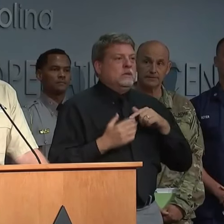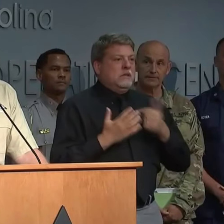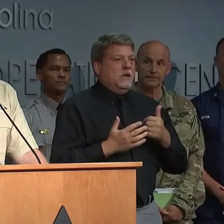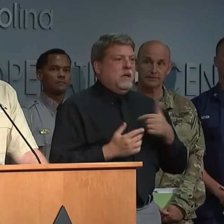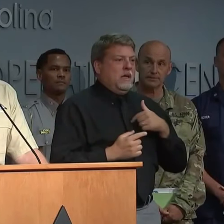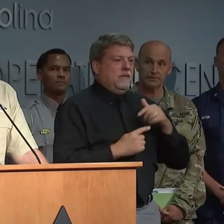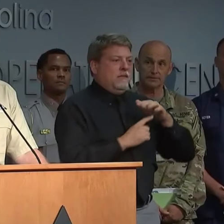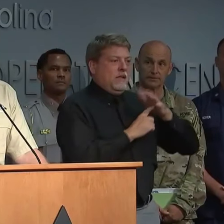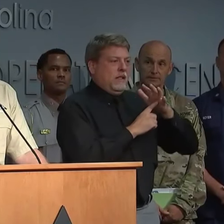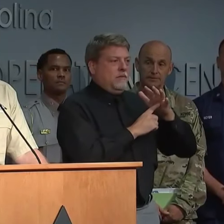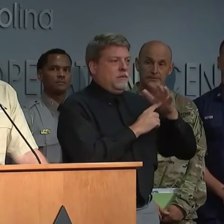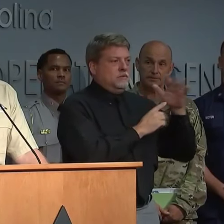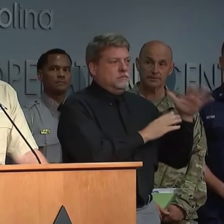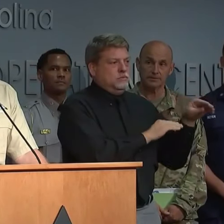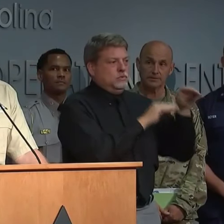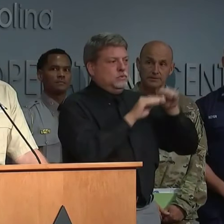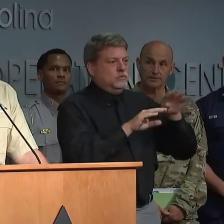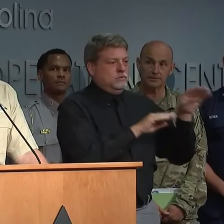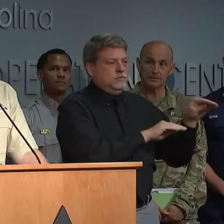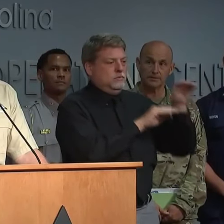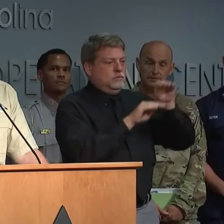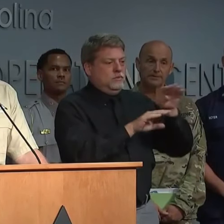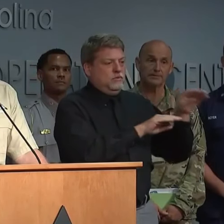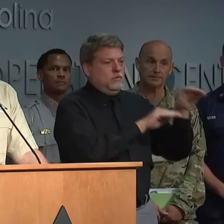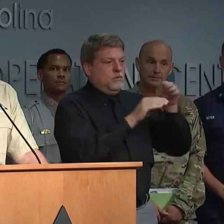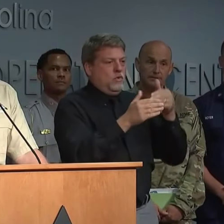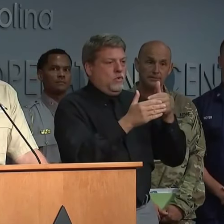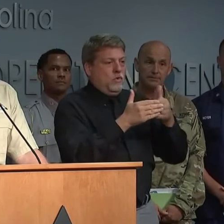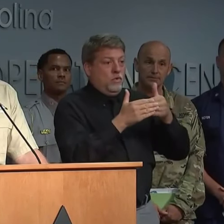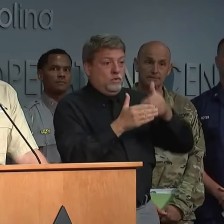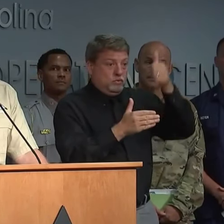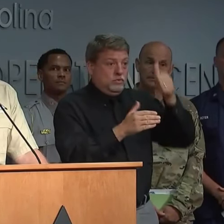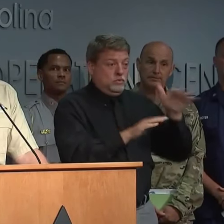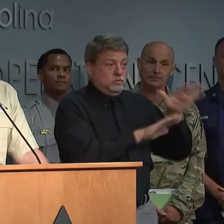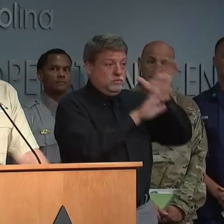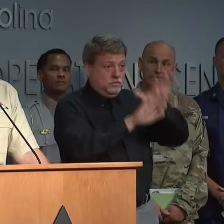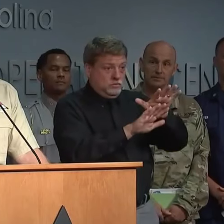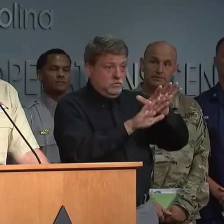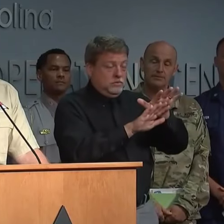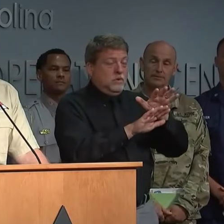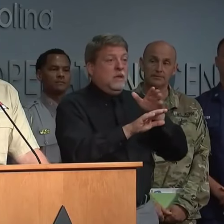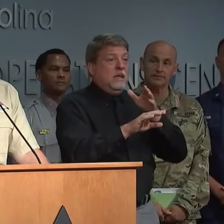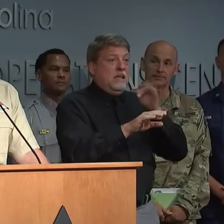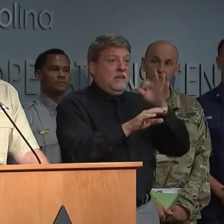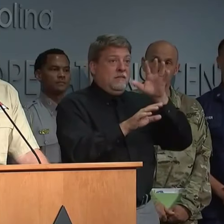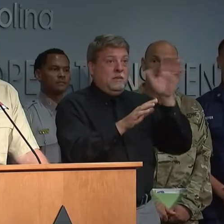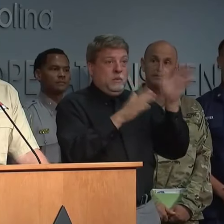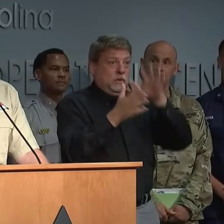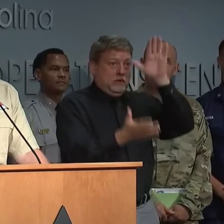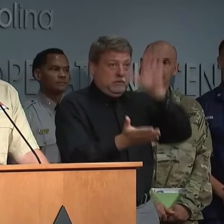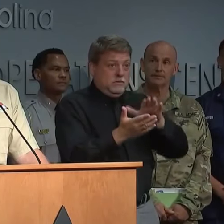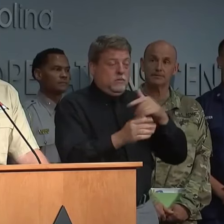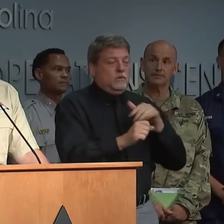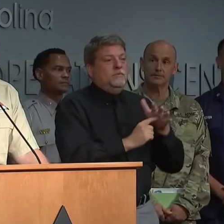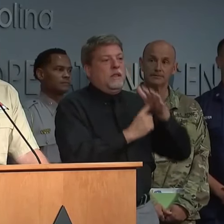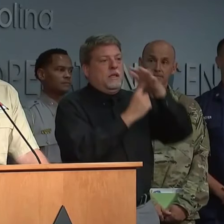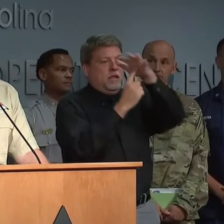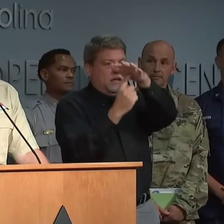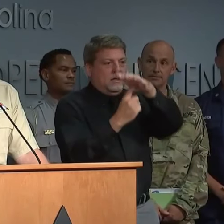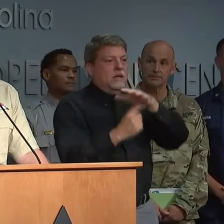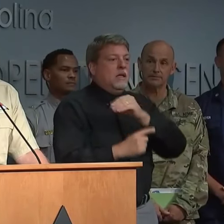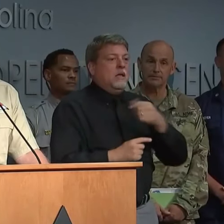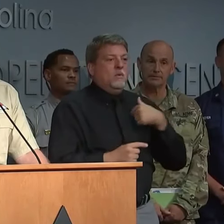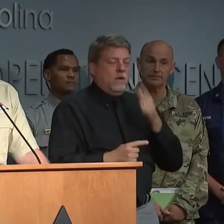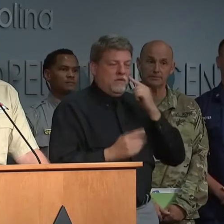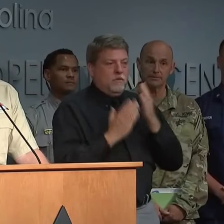forward so that we can quickly get in there once it's safe to fly. We'll also have swift water assets and